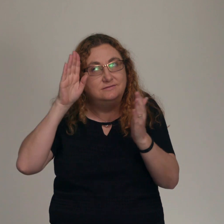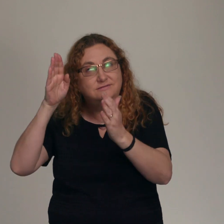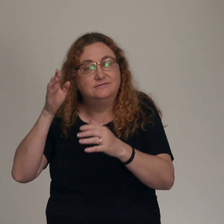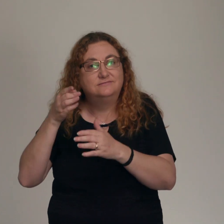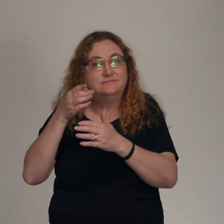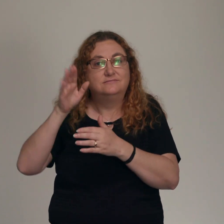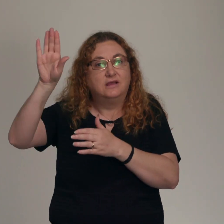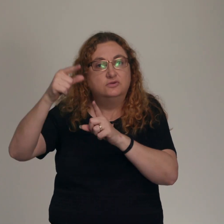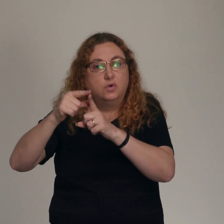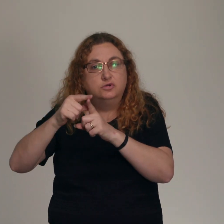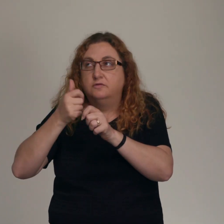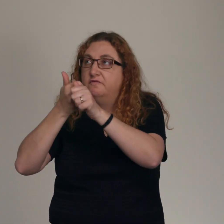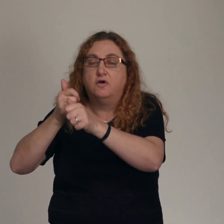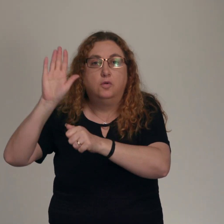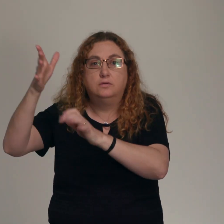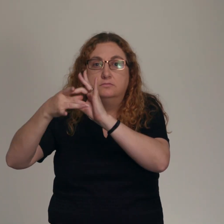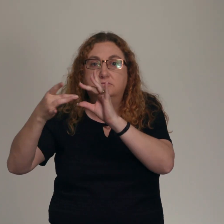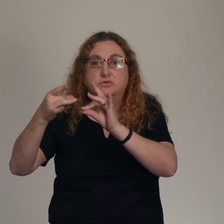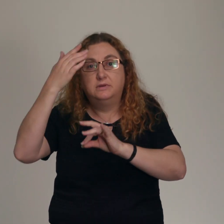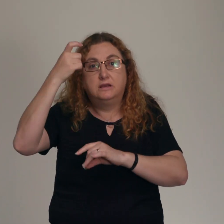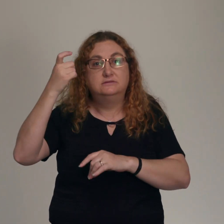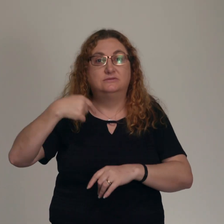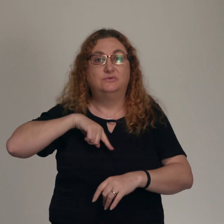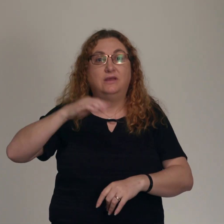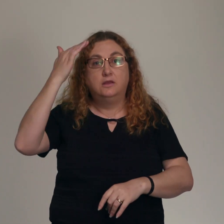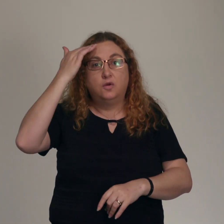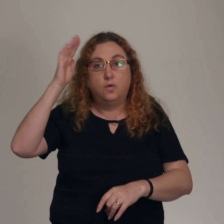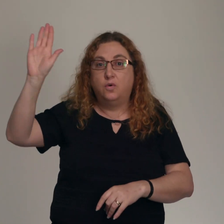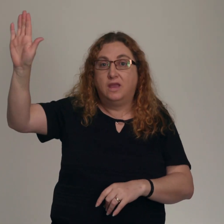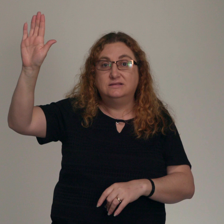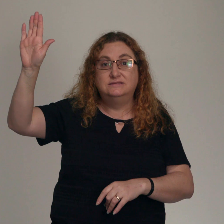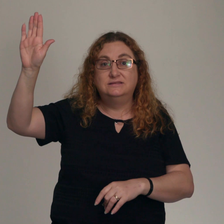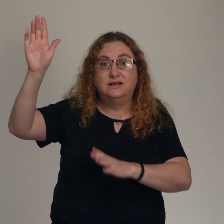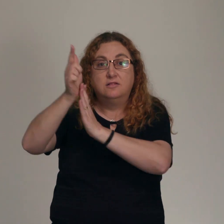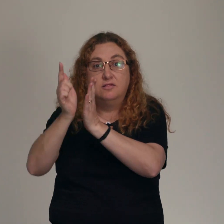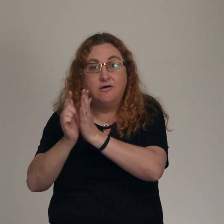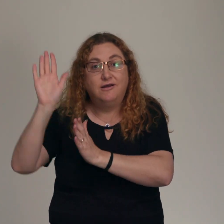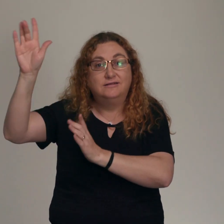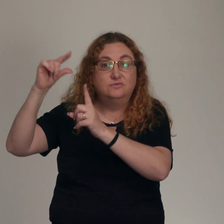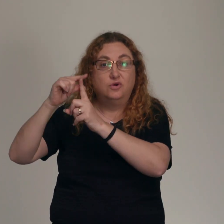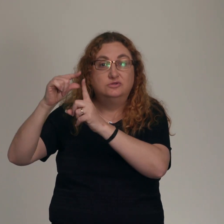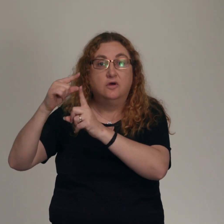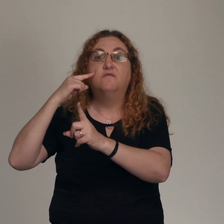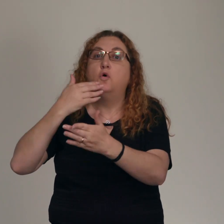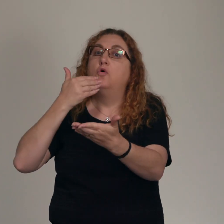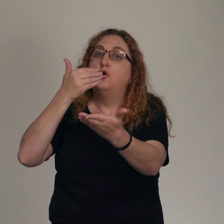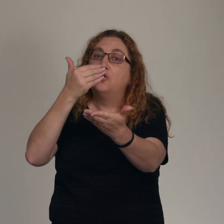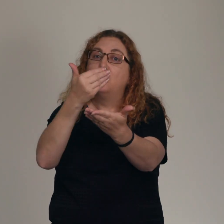We follow his words because we know that his words and his laws are for our good. They're for our